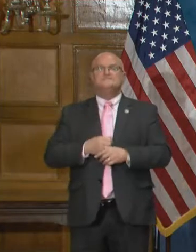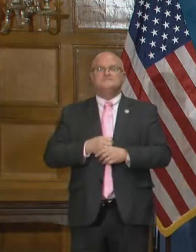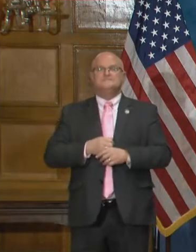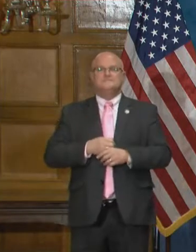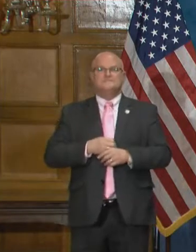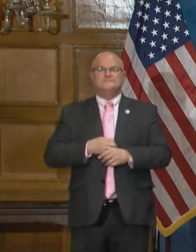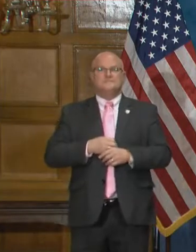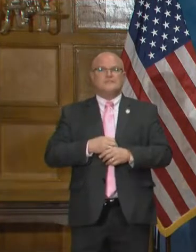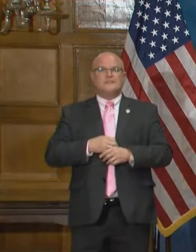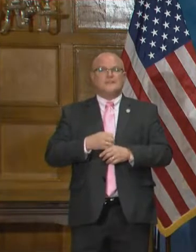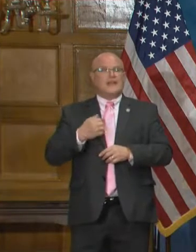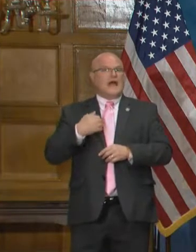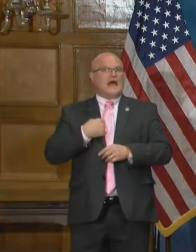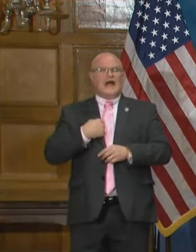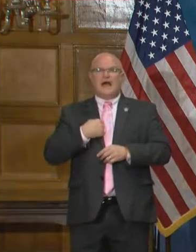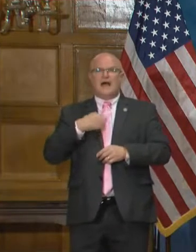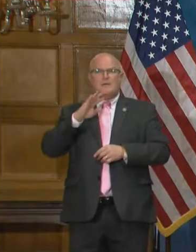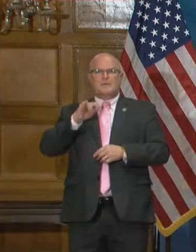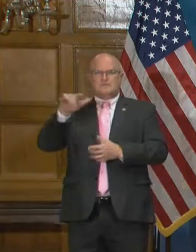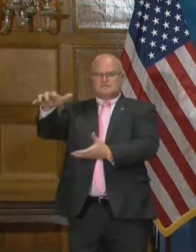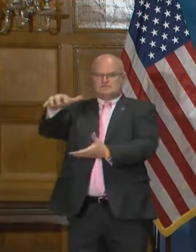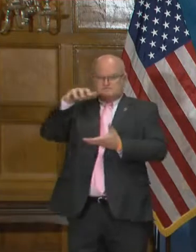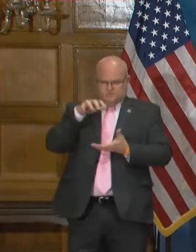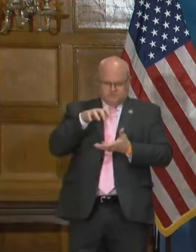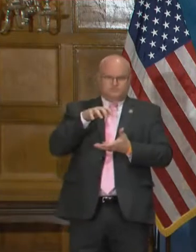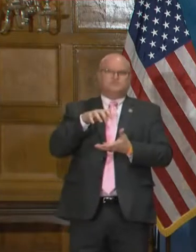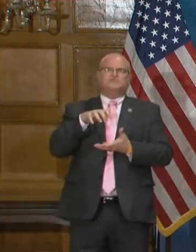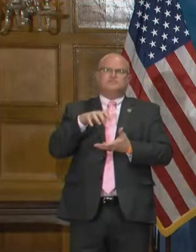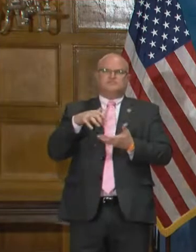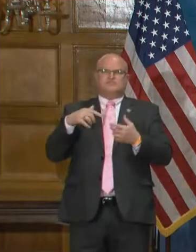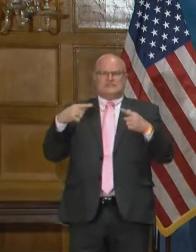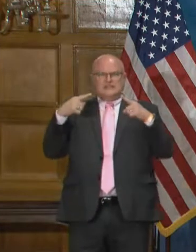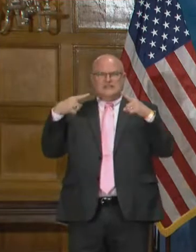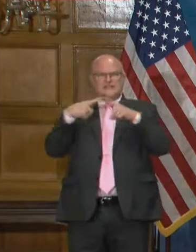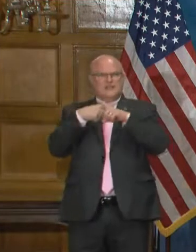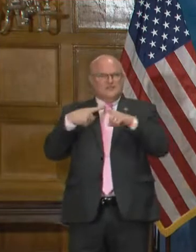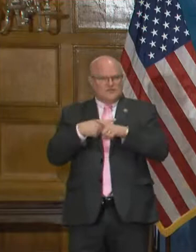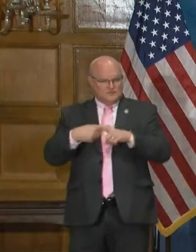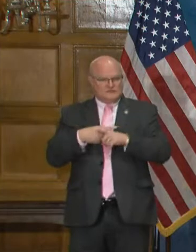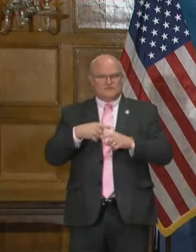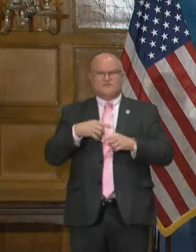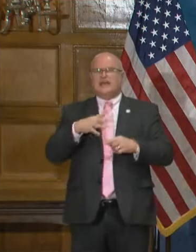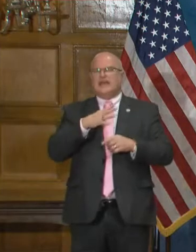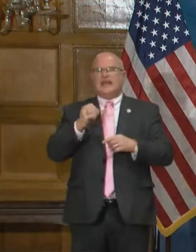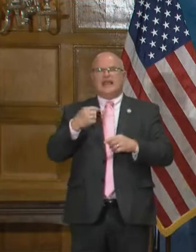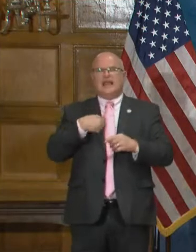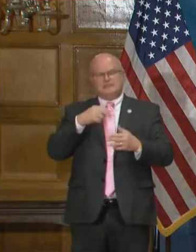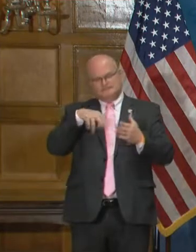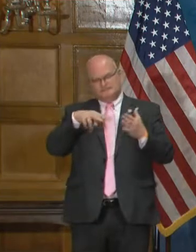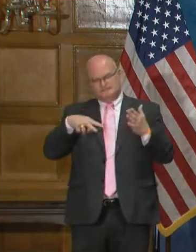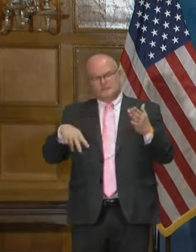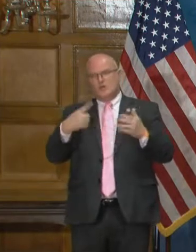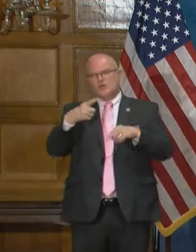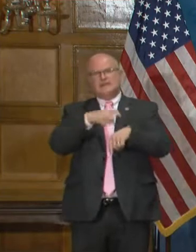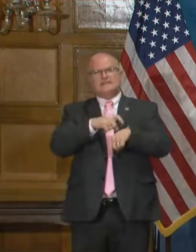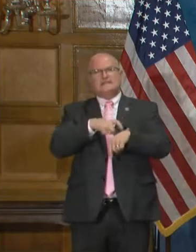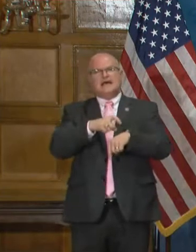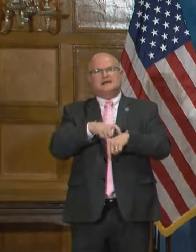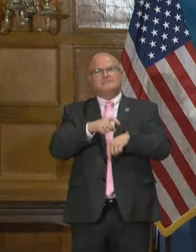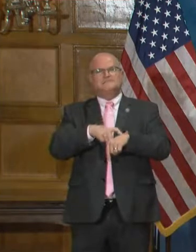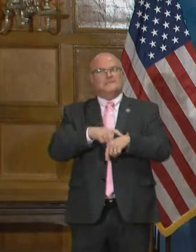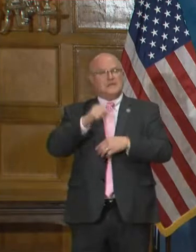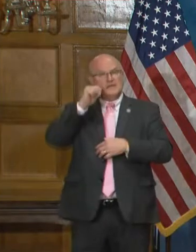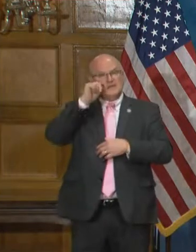Uh, listen, I'm getting a stack of bills that are somewhat, uh, controversial and I'm going to look at those one at a time.